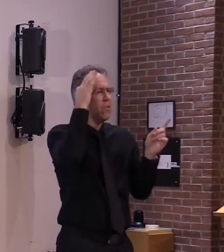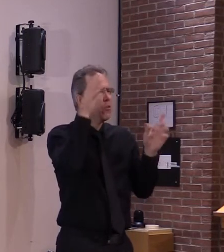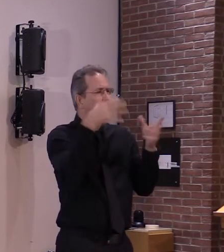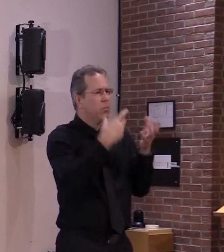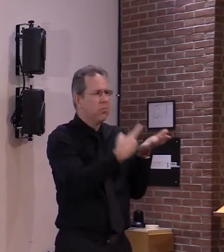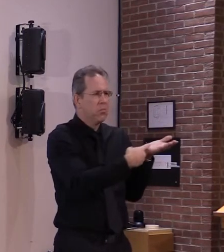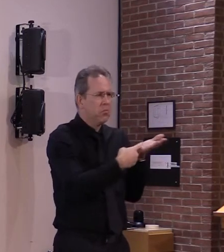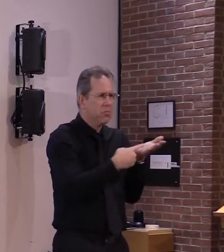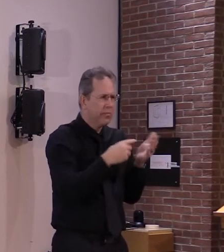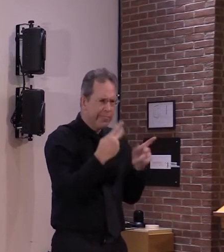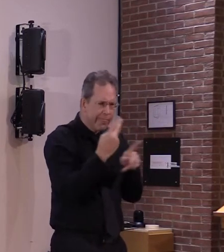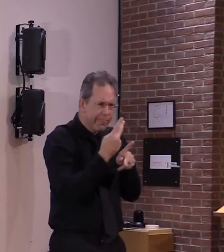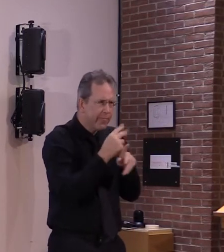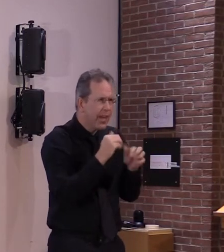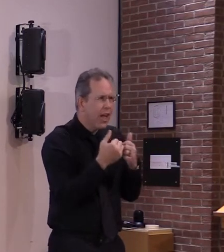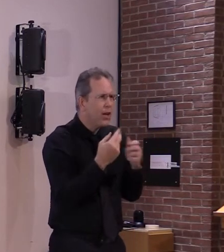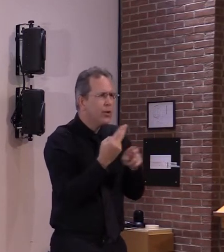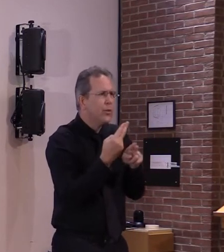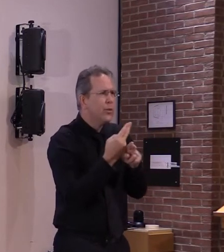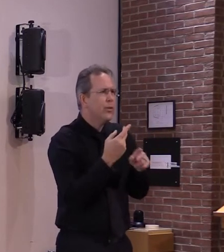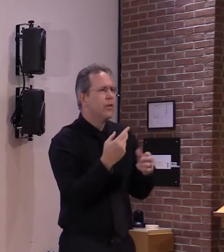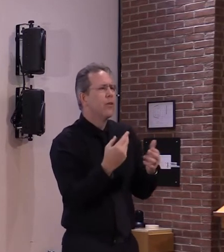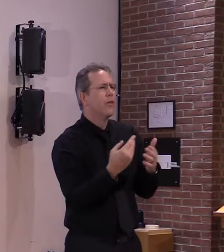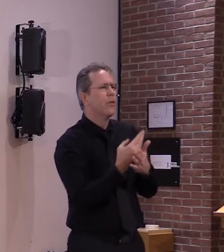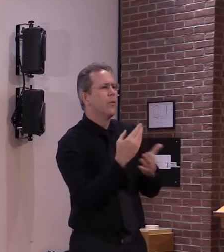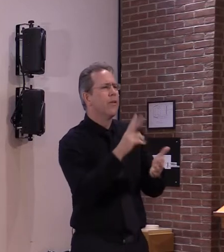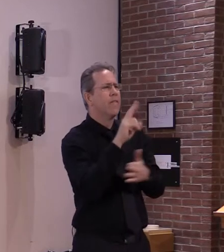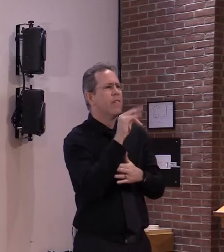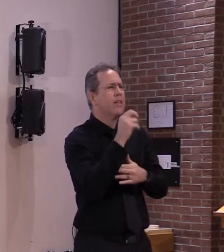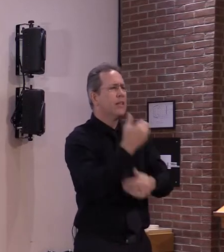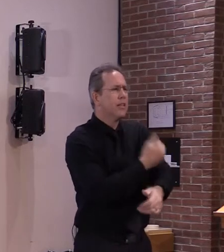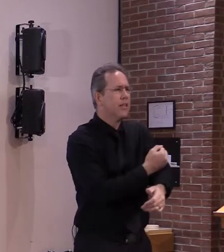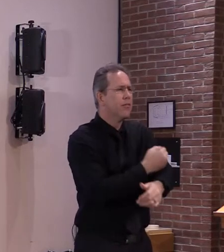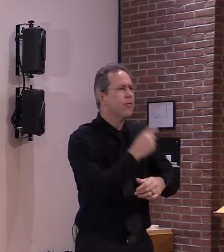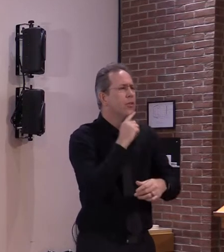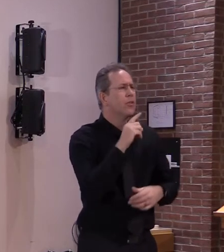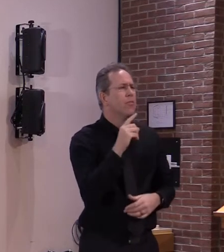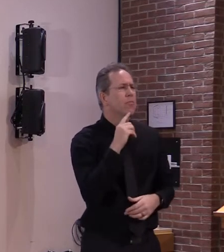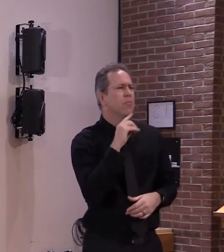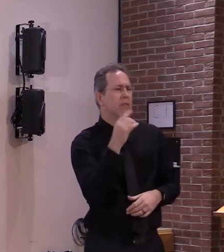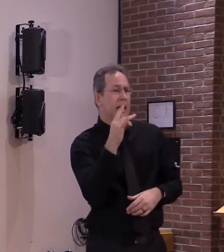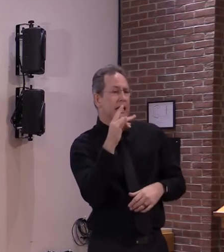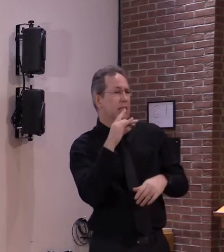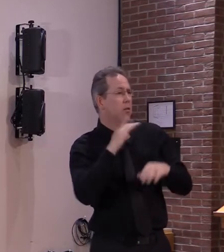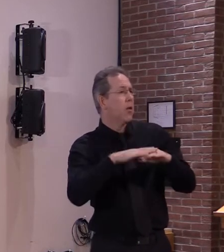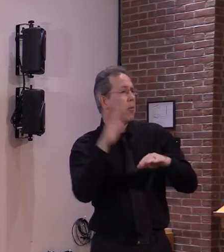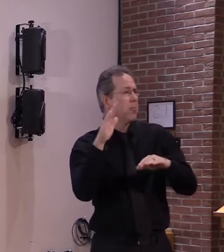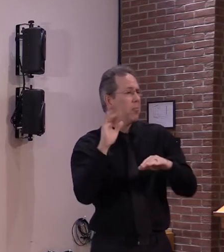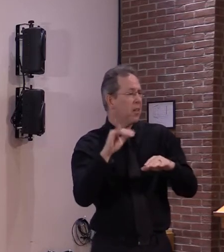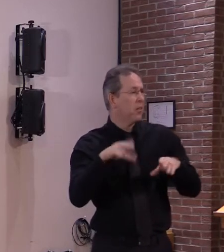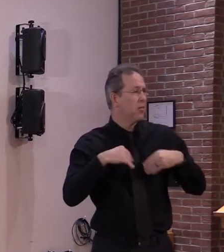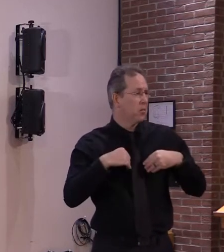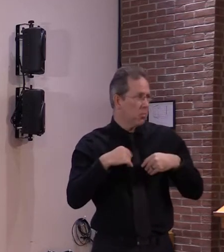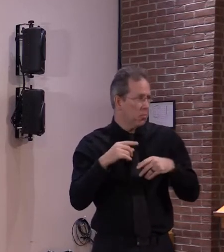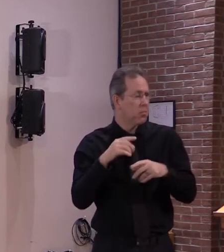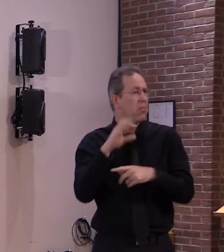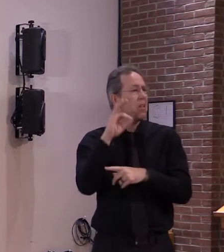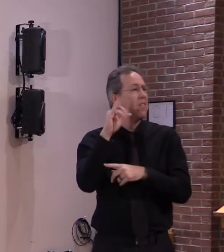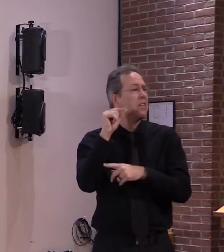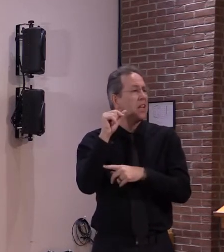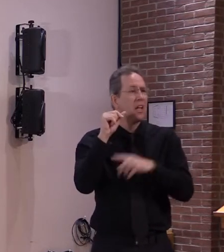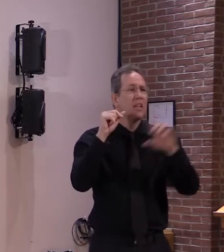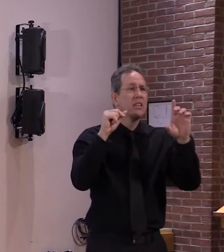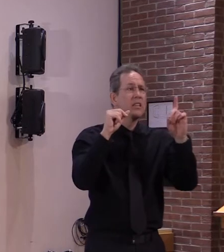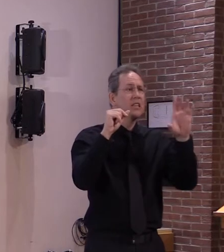in persons age 16 and older and the cdc's director quickly agreed on sunday the